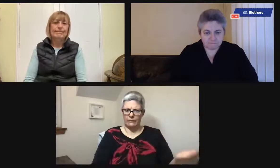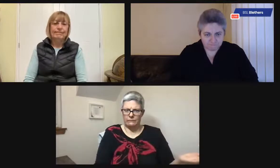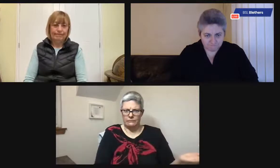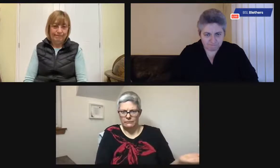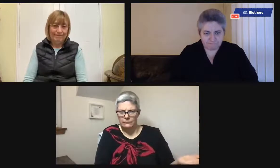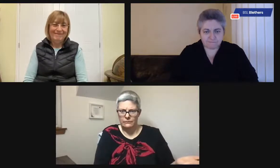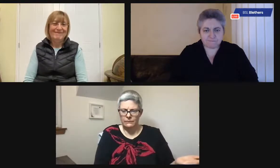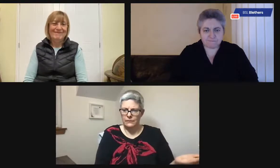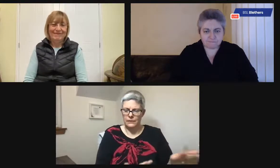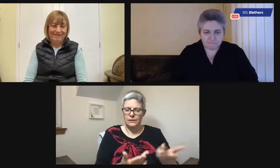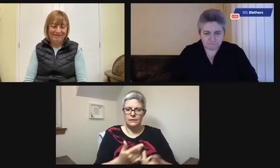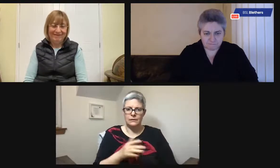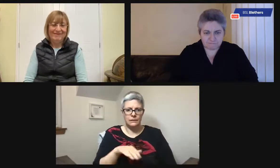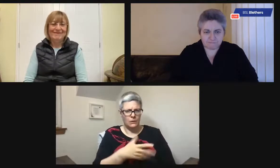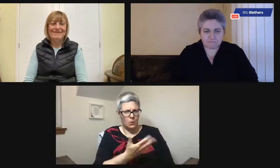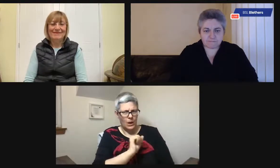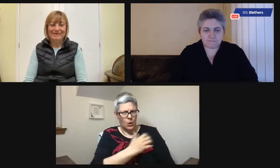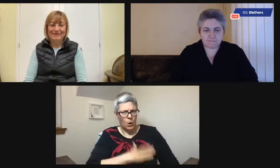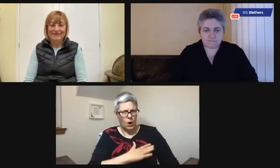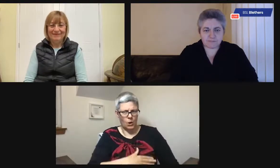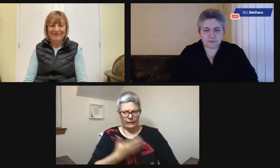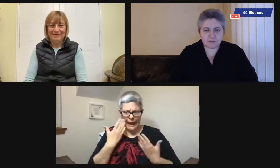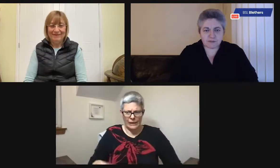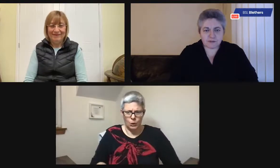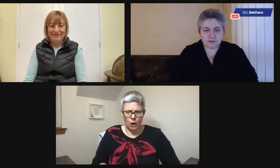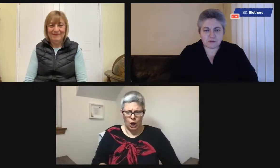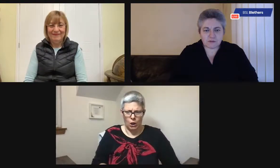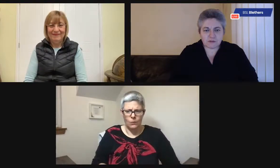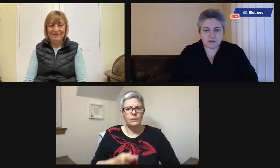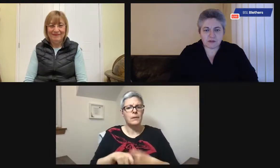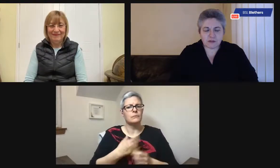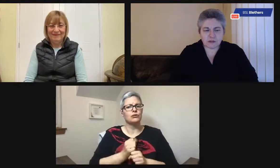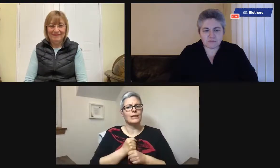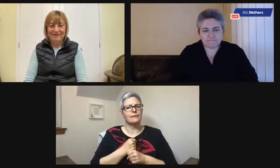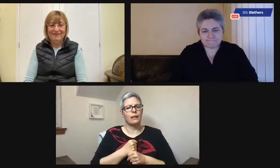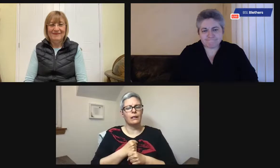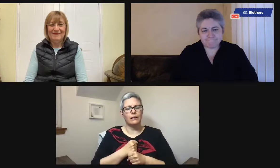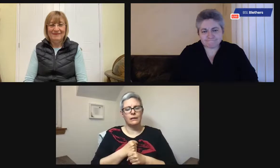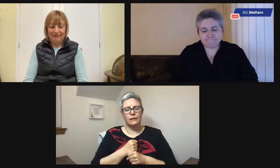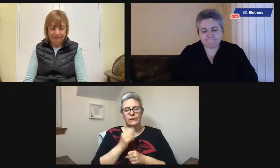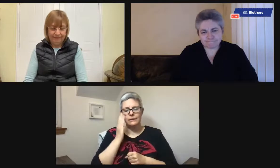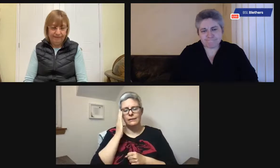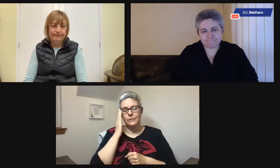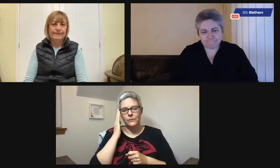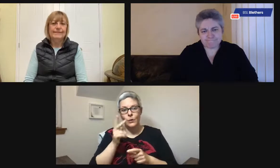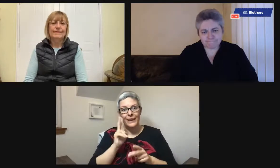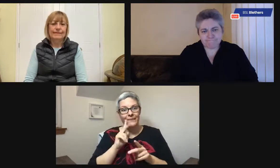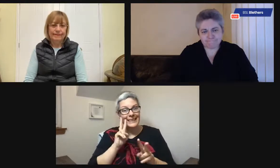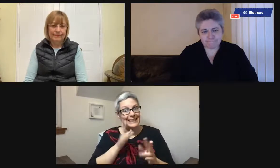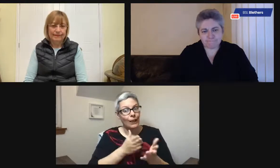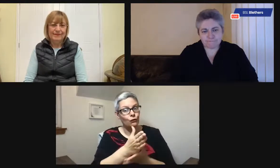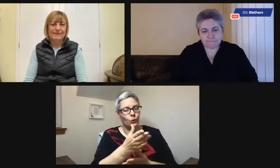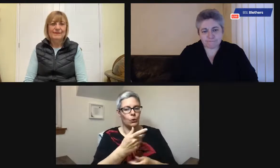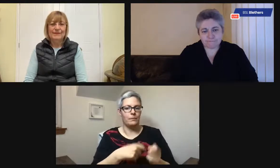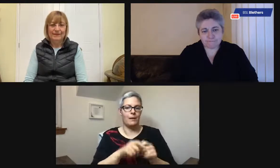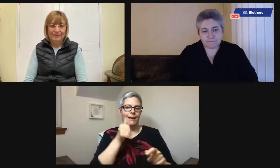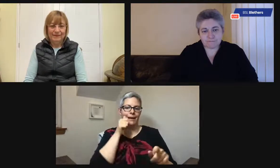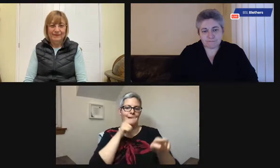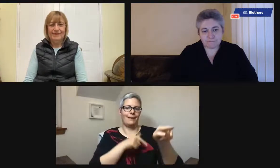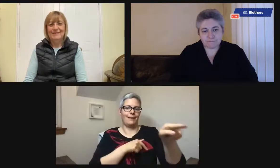where am I? What's in those cupboards? I don't know. Where are your clothes? I don't know. And this can be very stressful for the